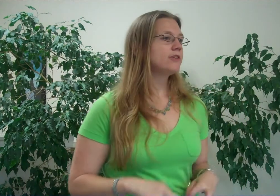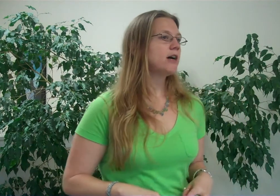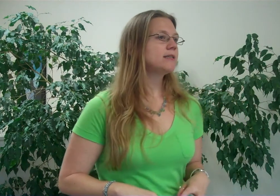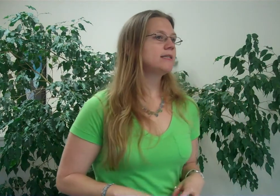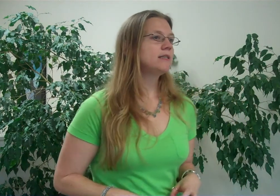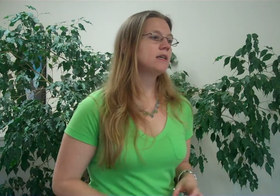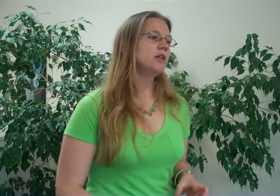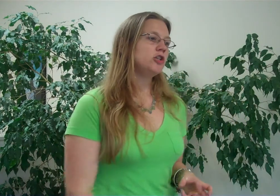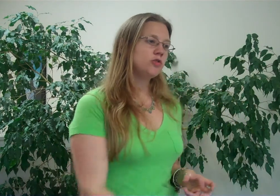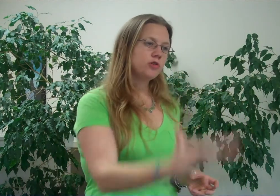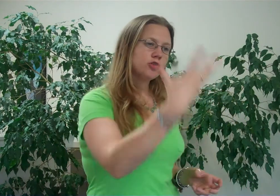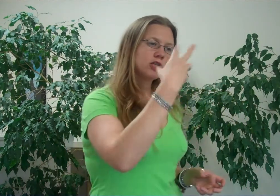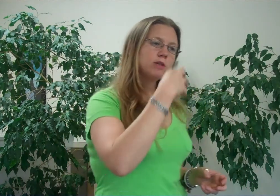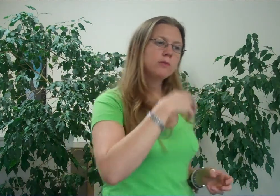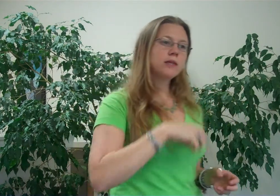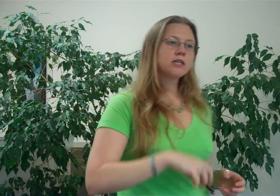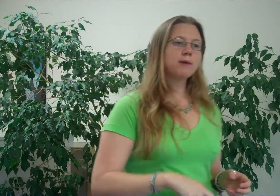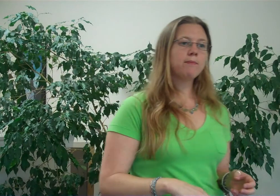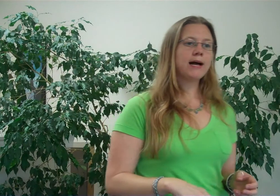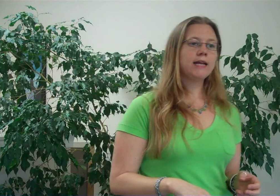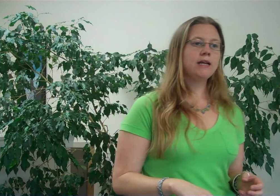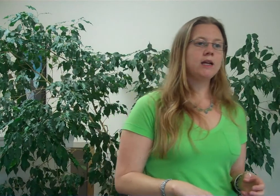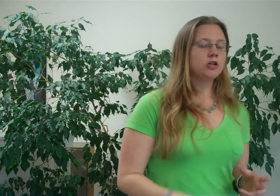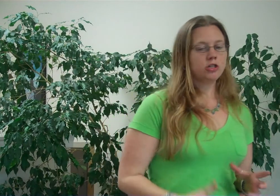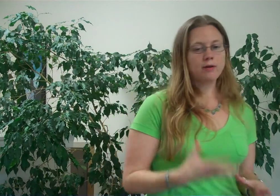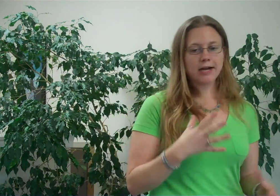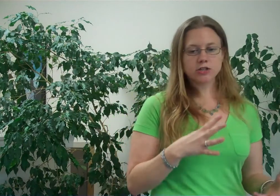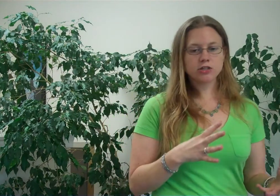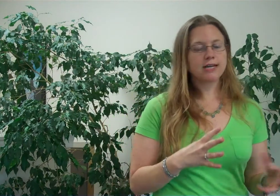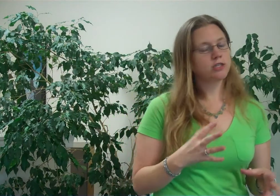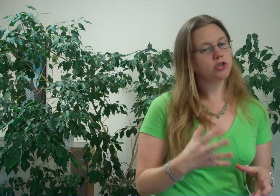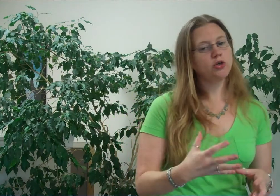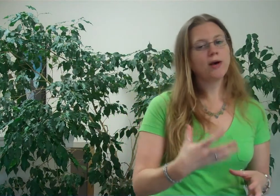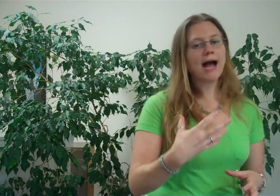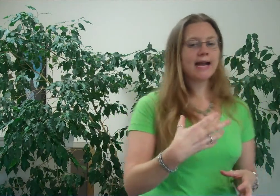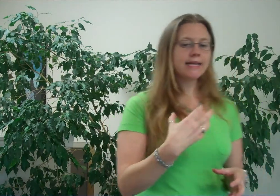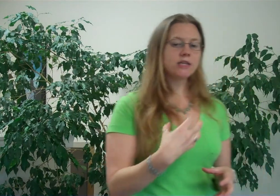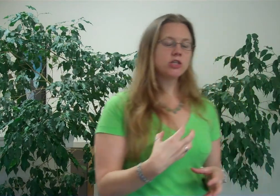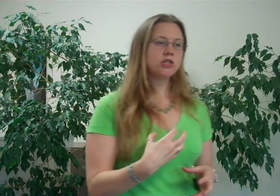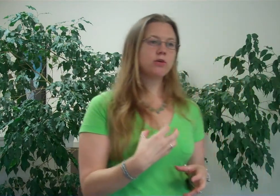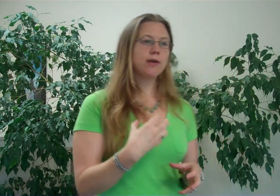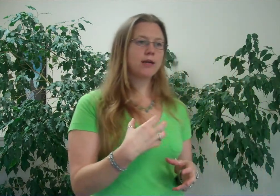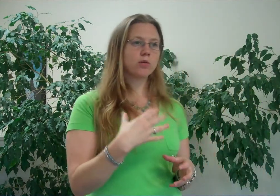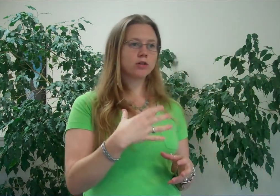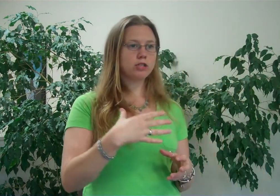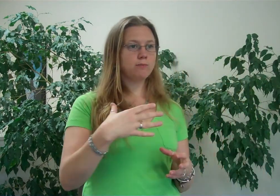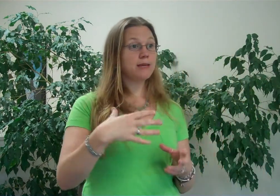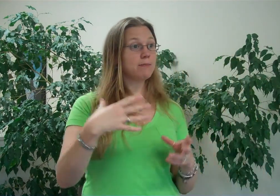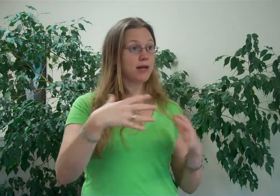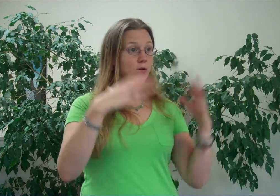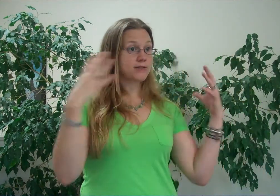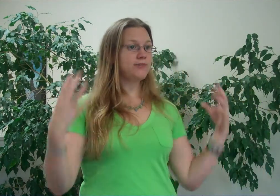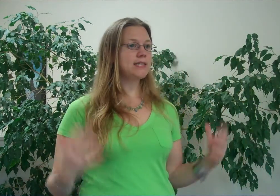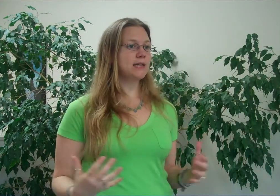toxins, to nutritionally replenish my body, to exercise, to do what I needed to do in order to meet my goals physically.